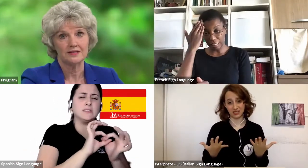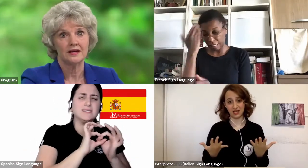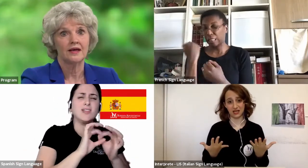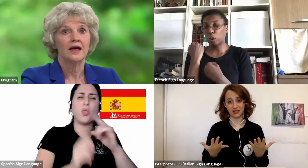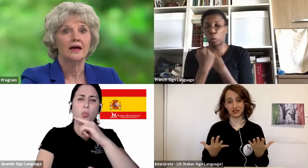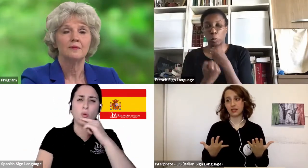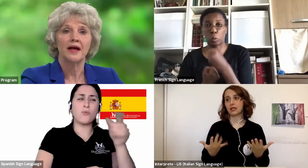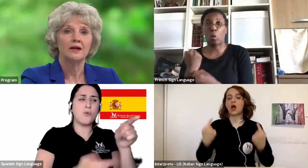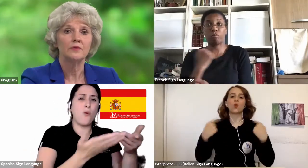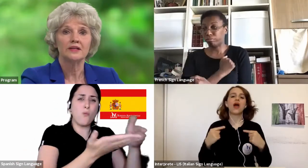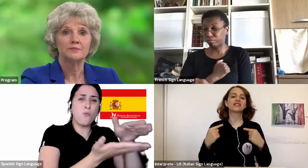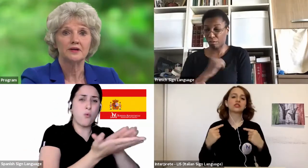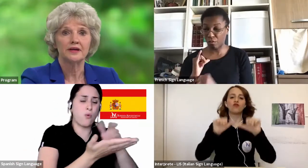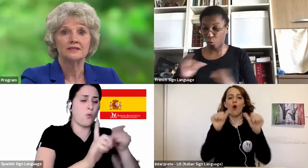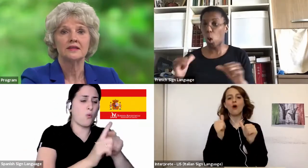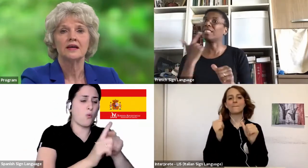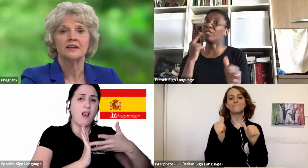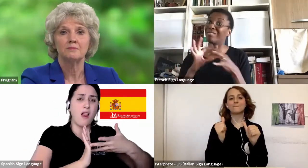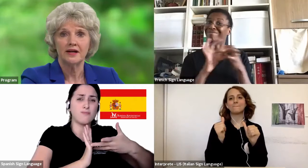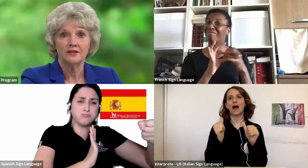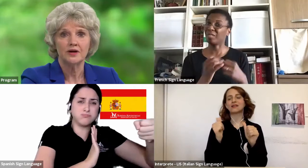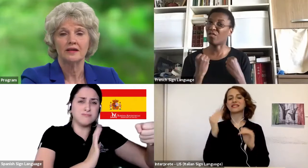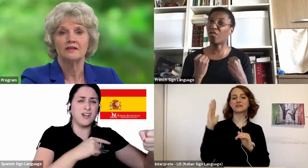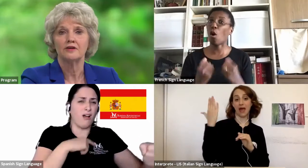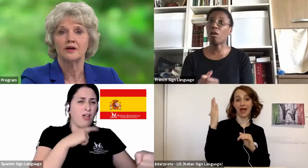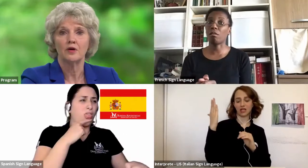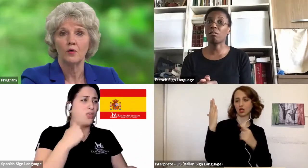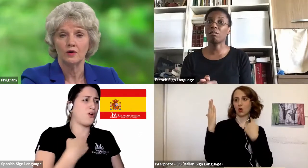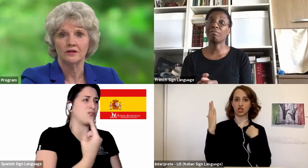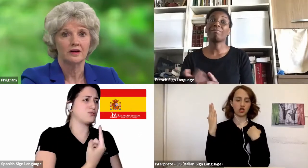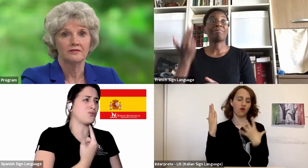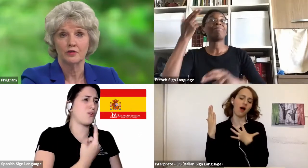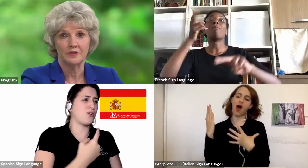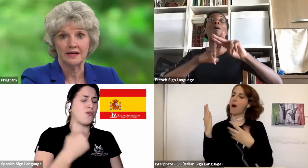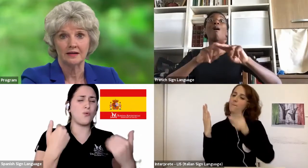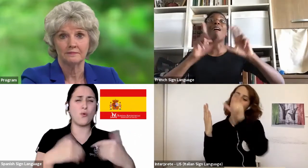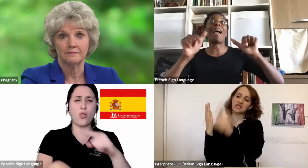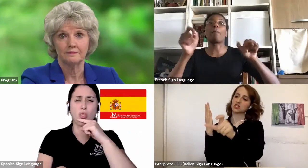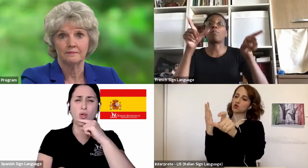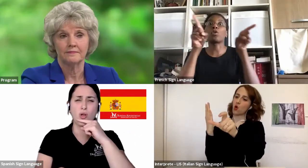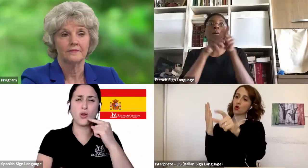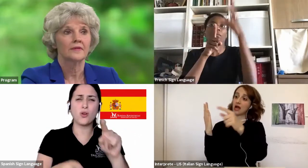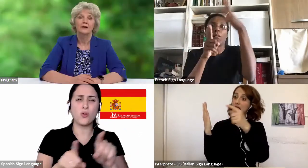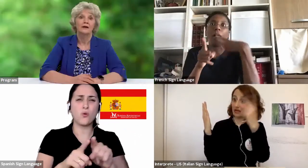from us, and the pain we experience can penetrate the very core of our being.